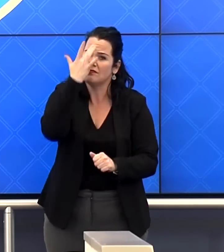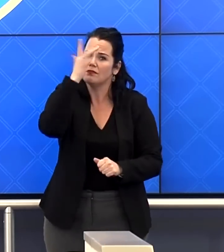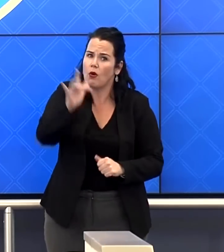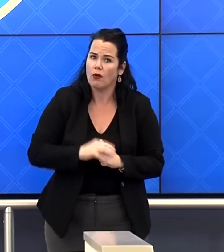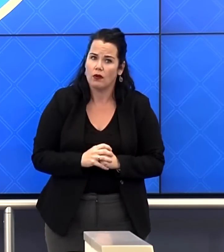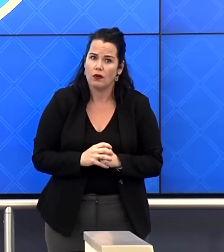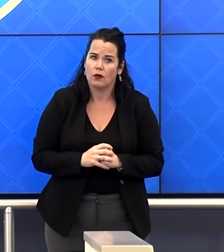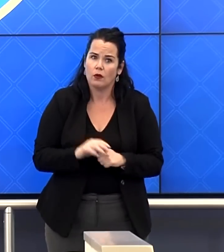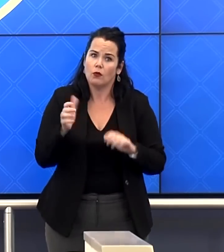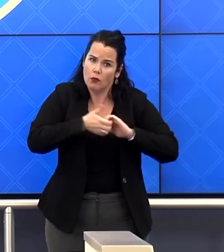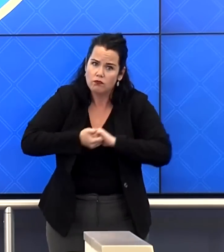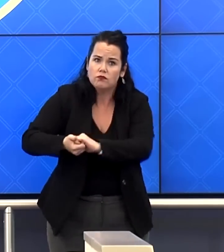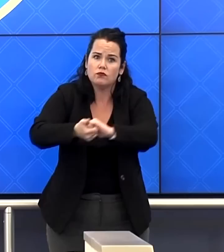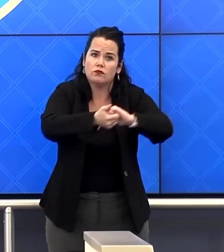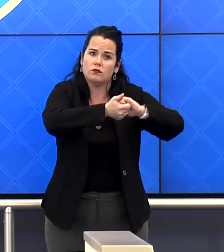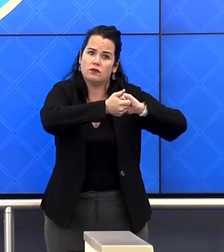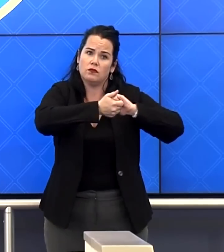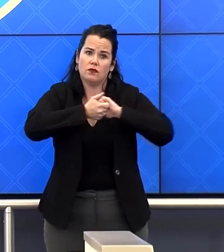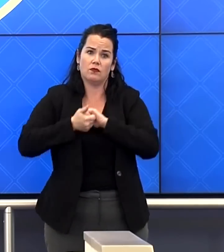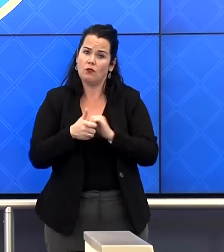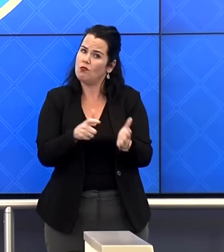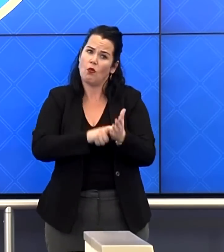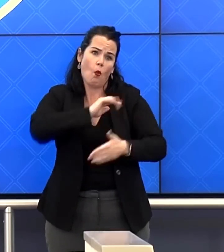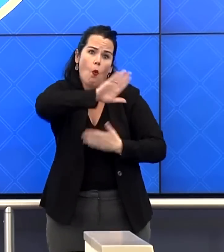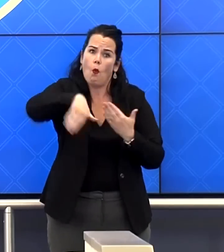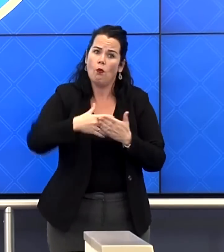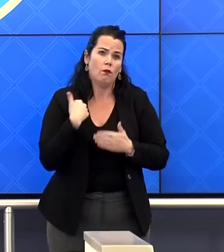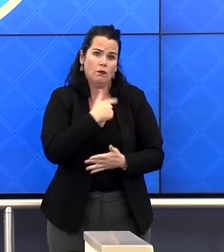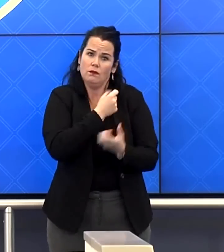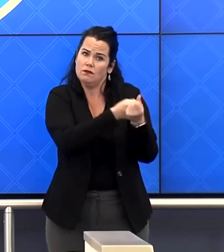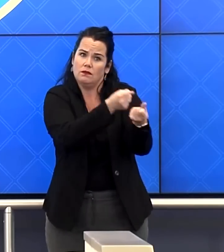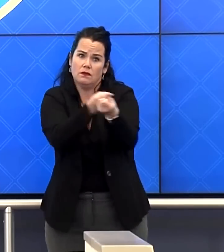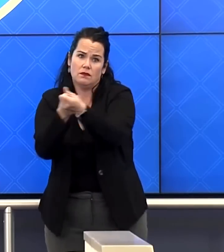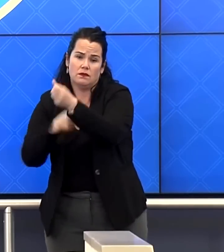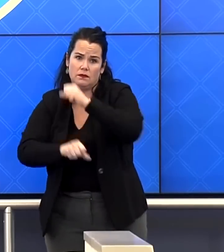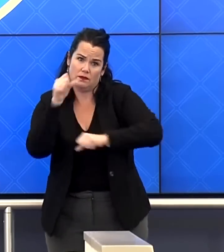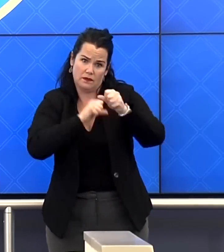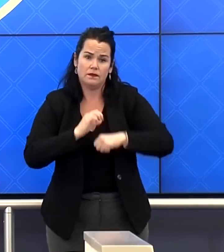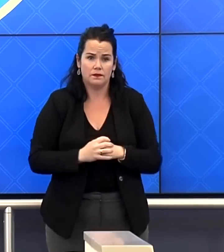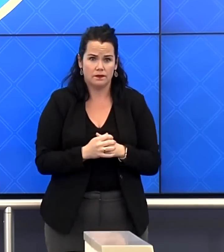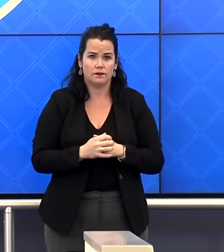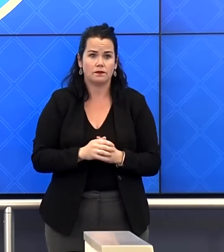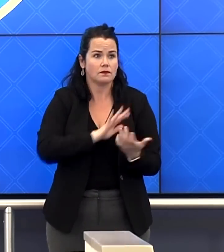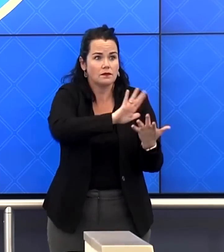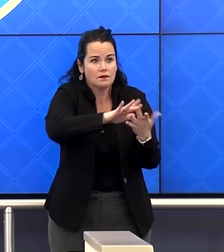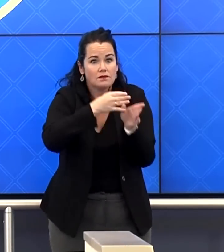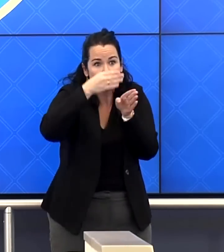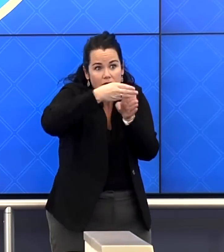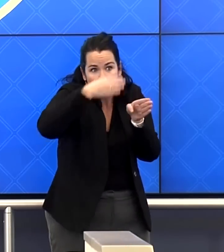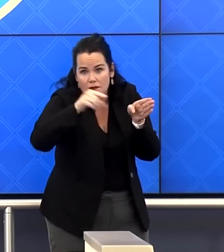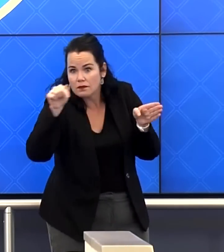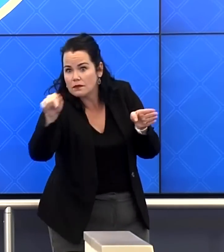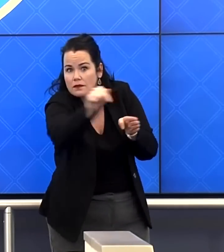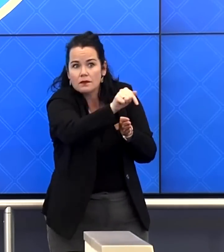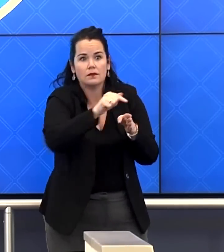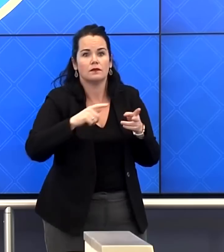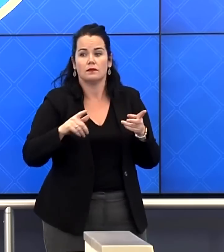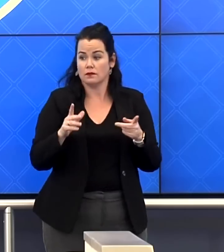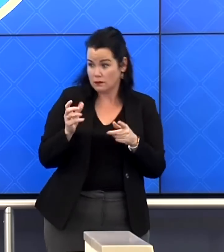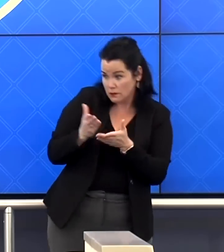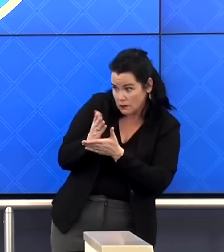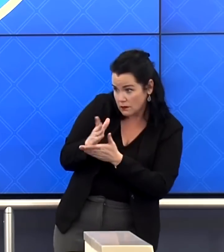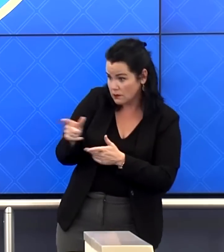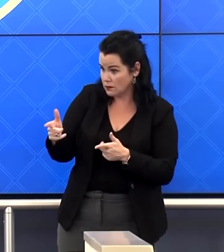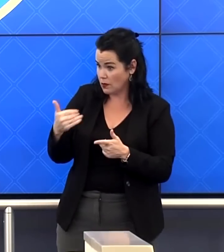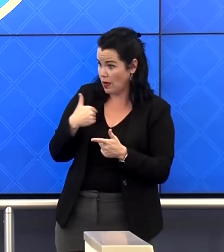We're going to need everyone to chip in and to help one another. Reach out to your neighbors and make sure they're okay. Make sure they have a place